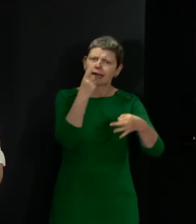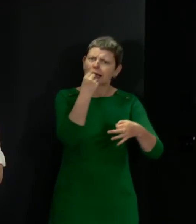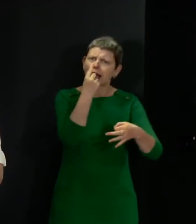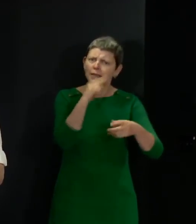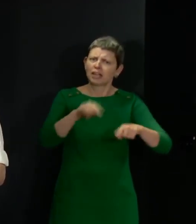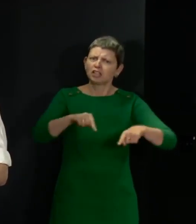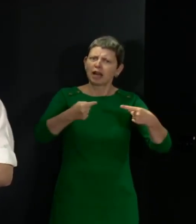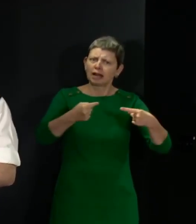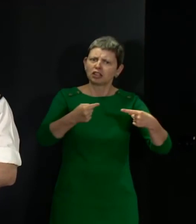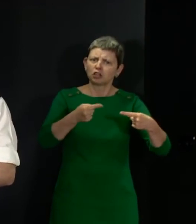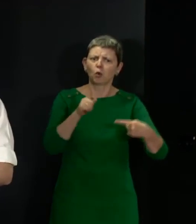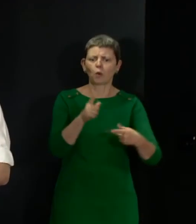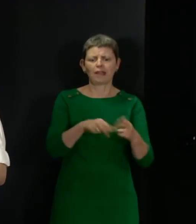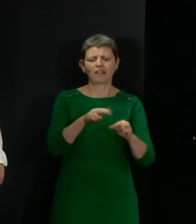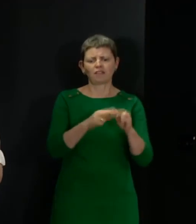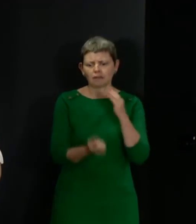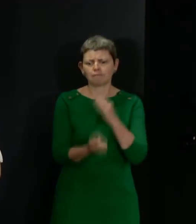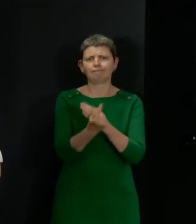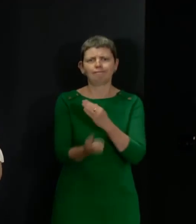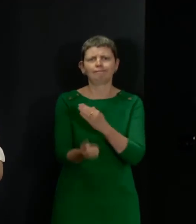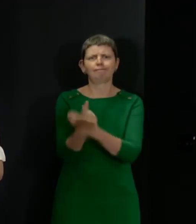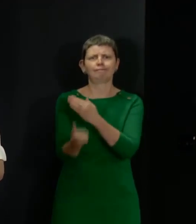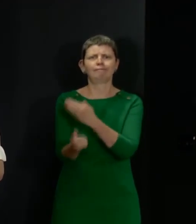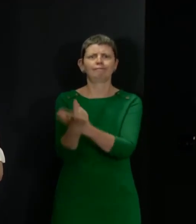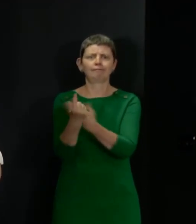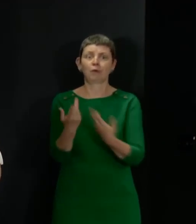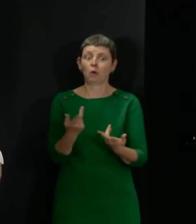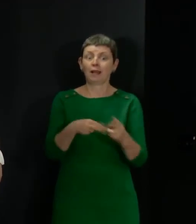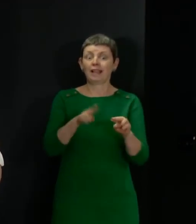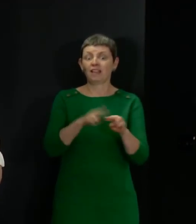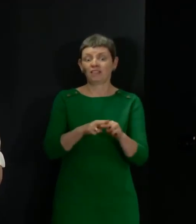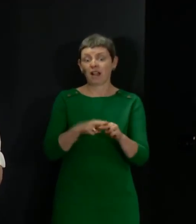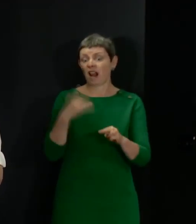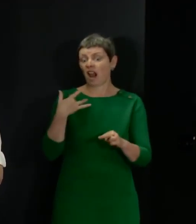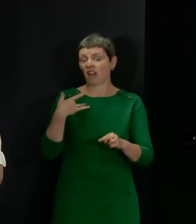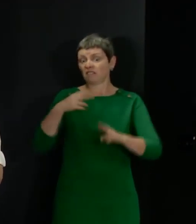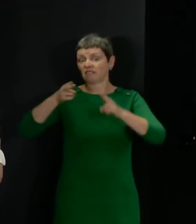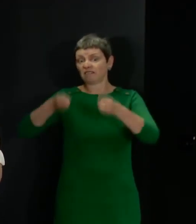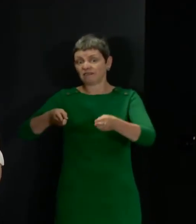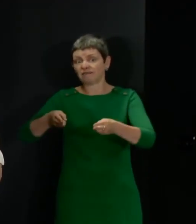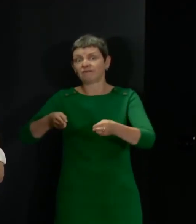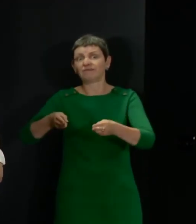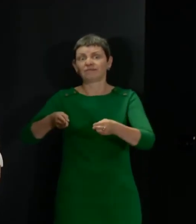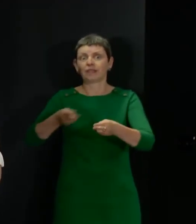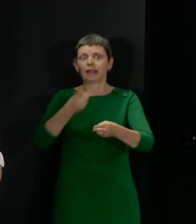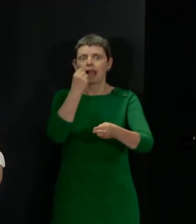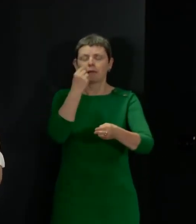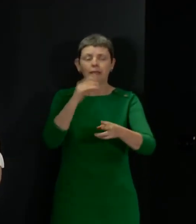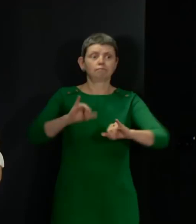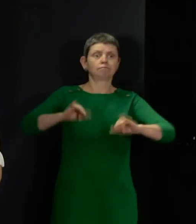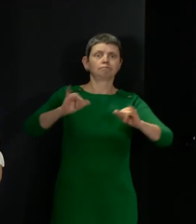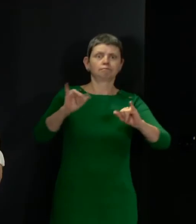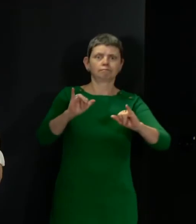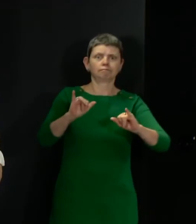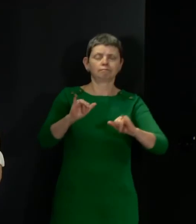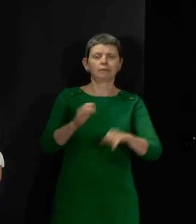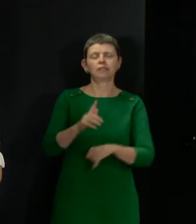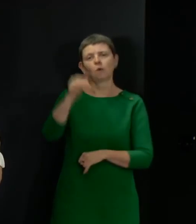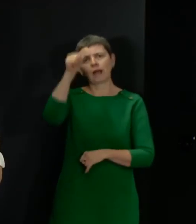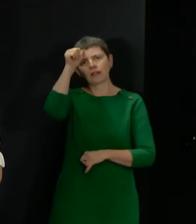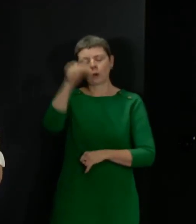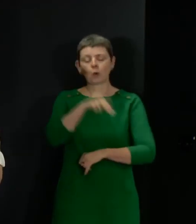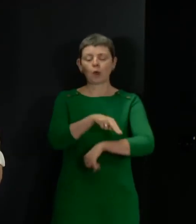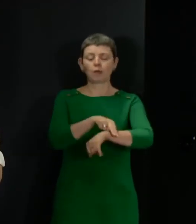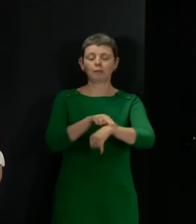critical incidents occur, when tragedy arises, when human life is lost. And I know the role of the police, the coercive